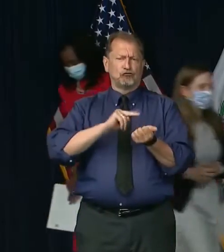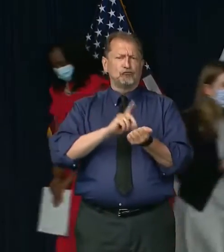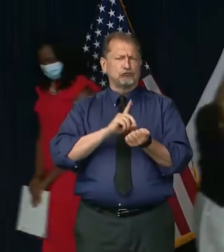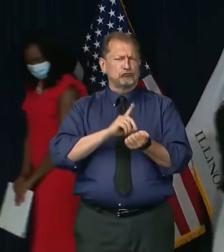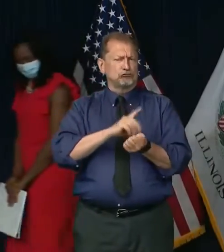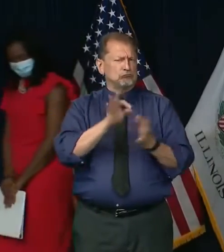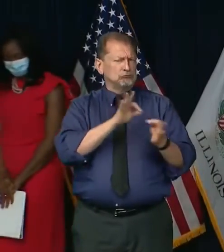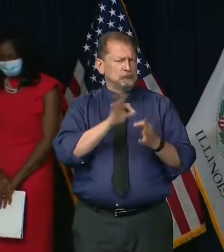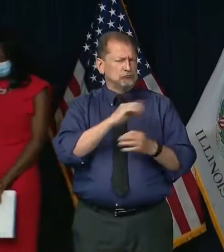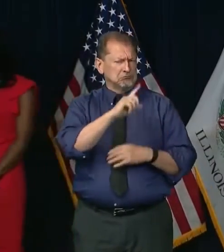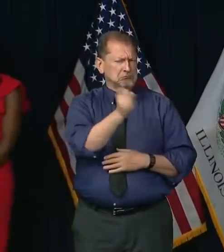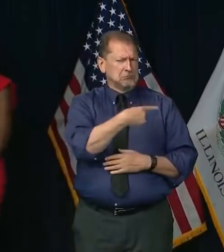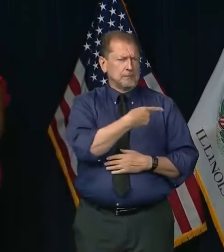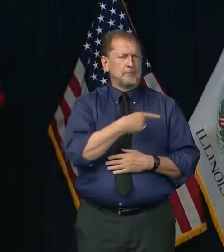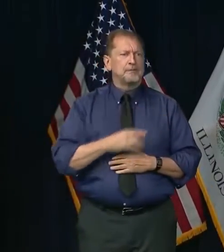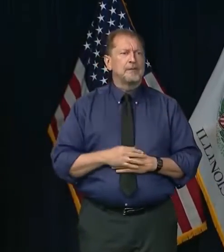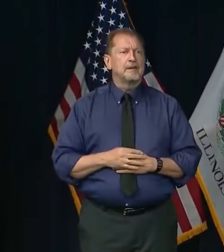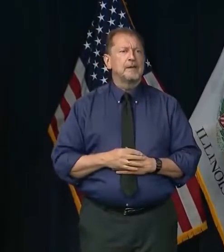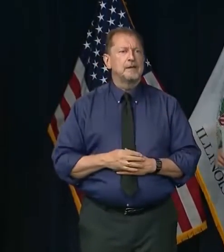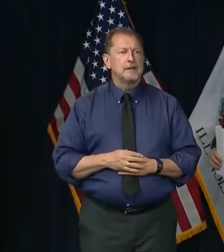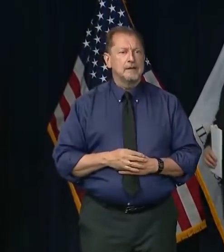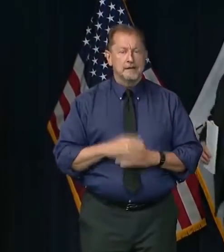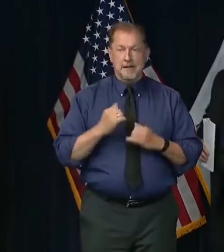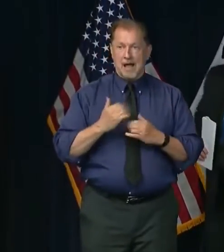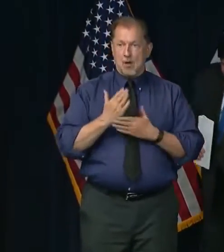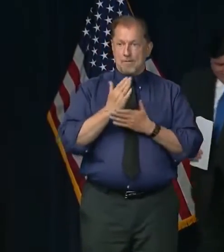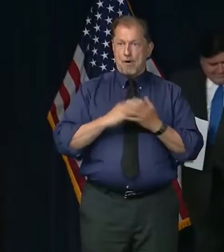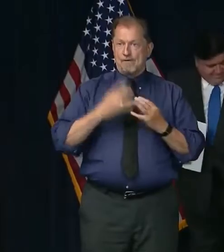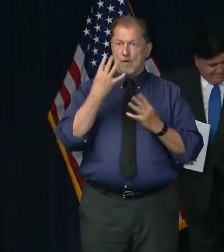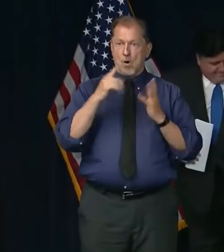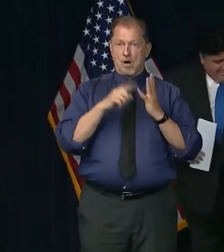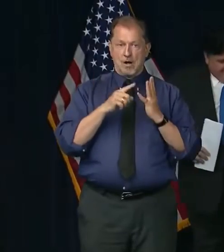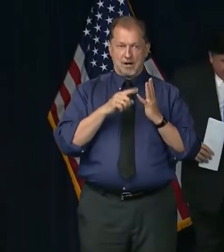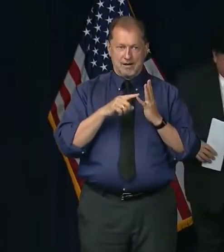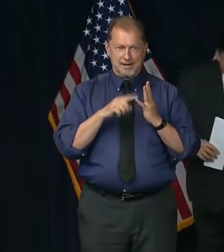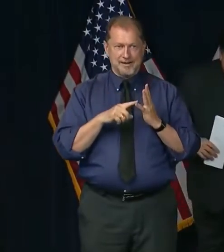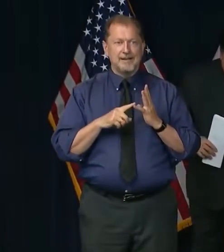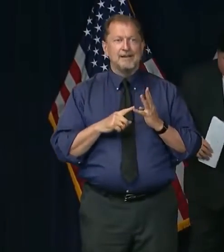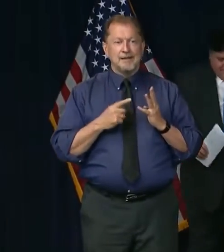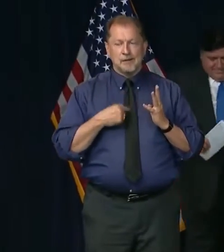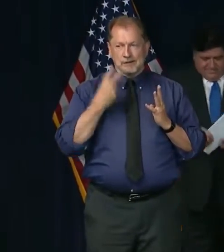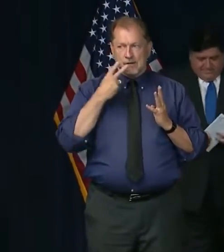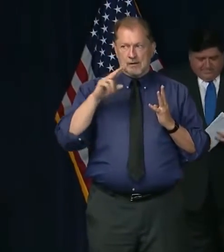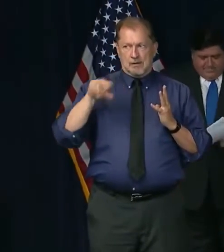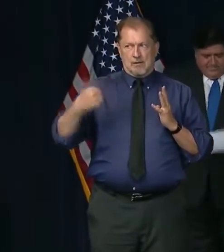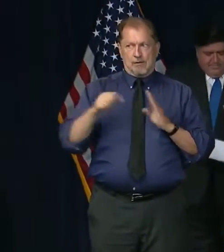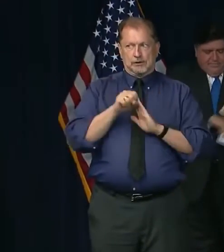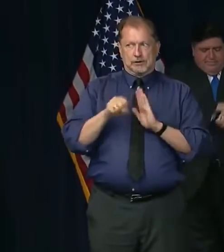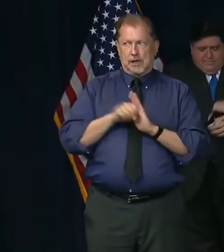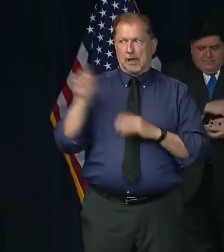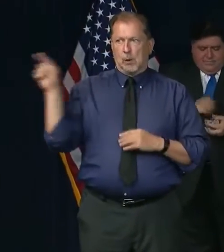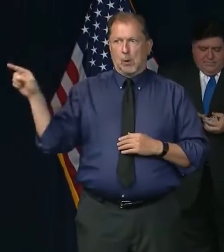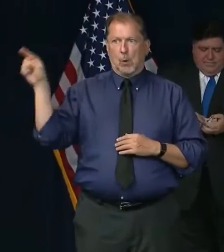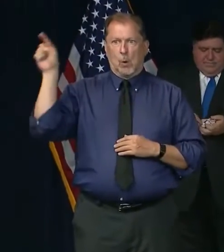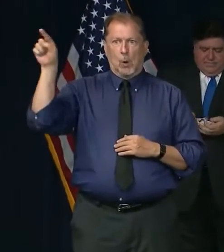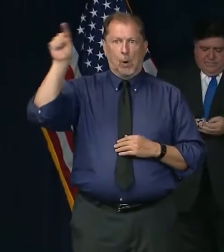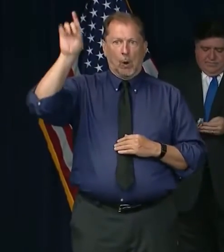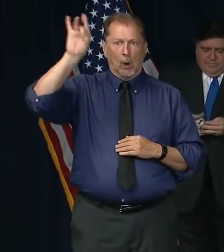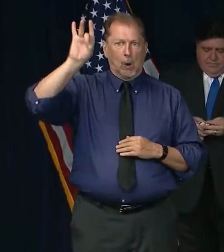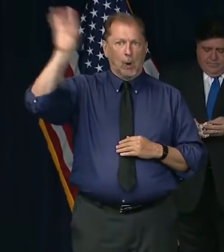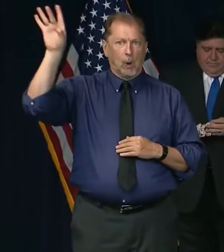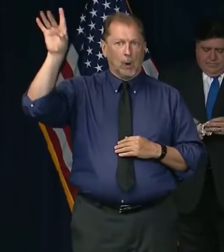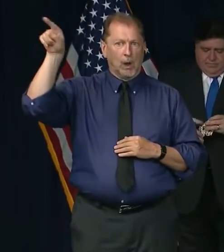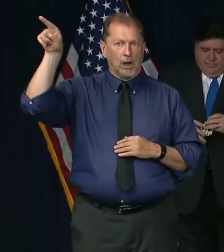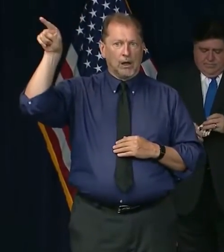So, doctor, just your thoughts on moving to phase four. You know, we do see these other states that are having to go backward.